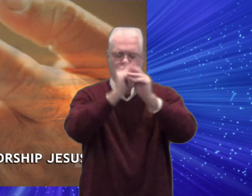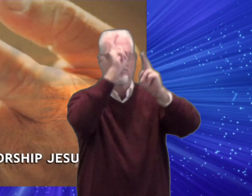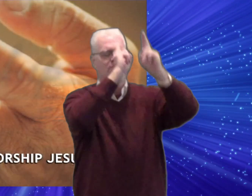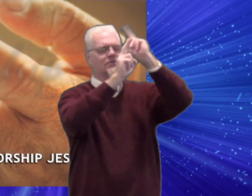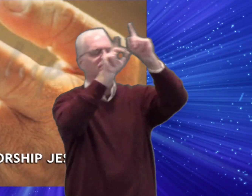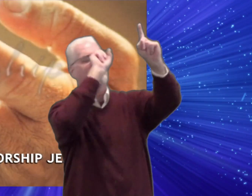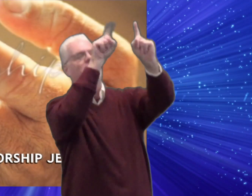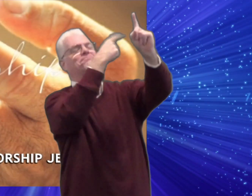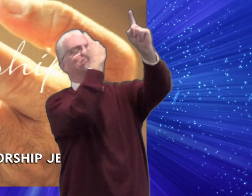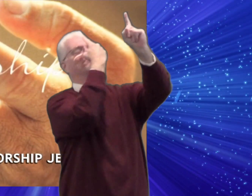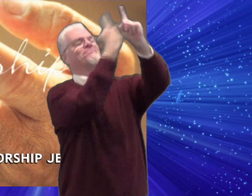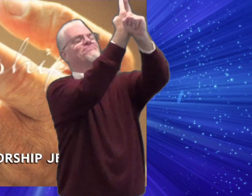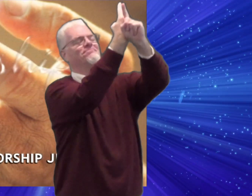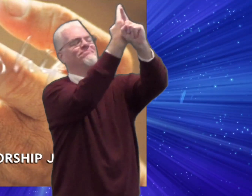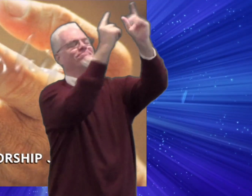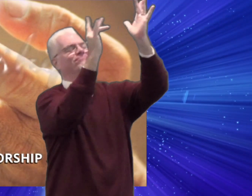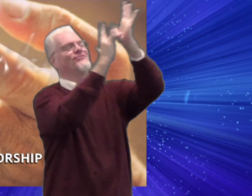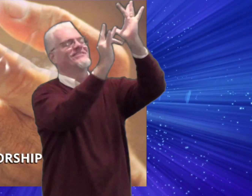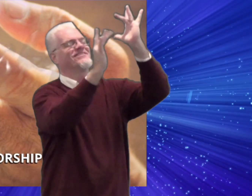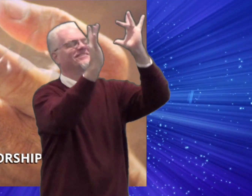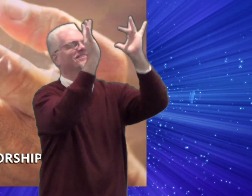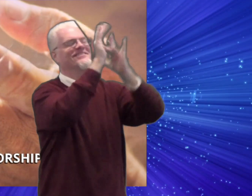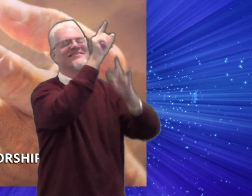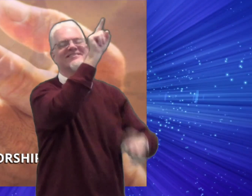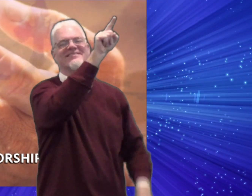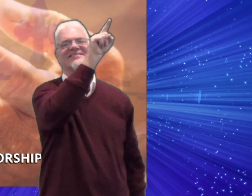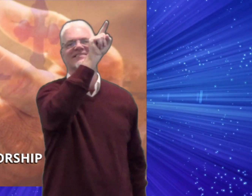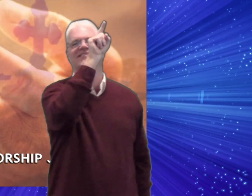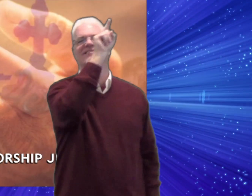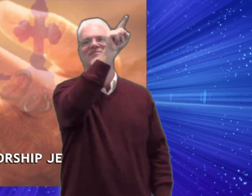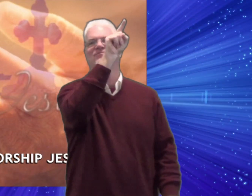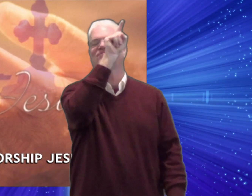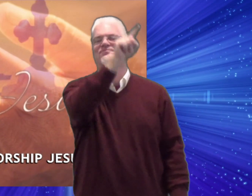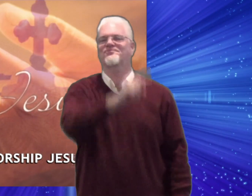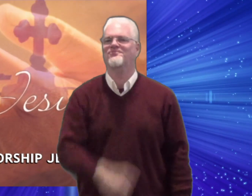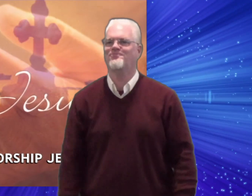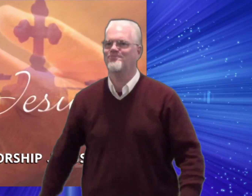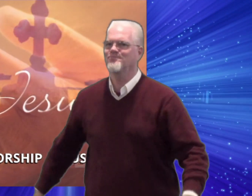worship Jesus